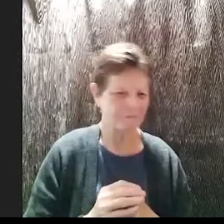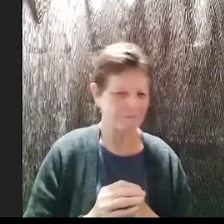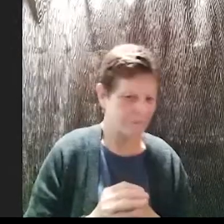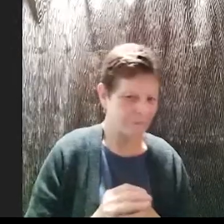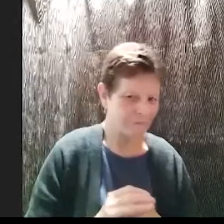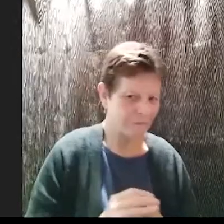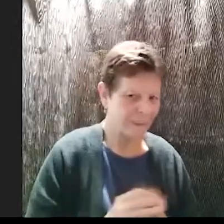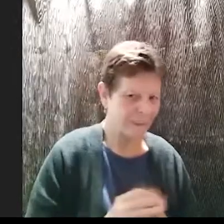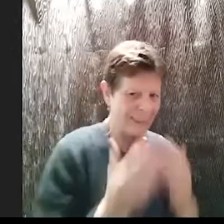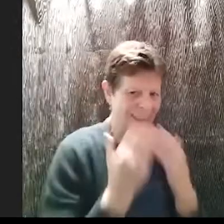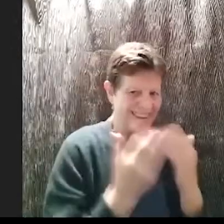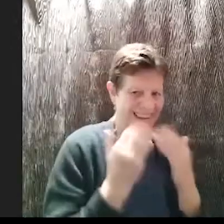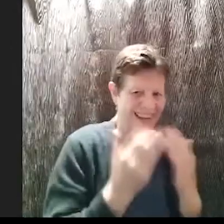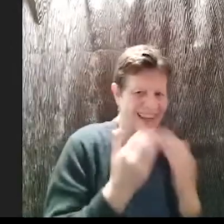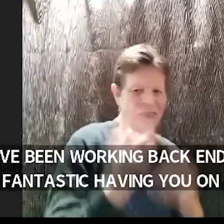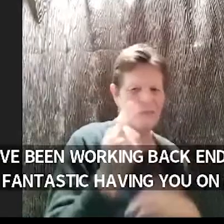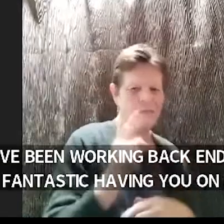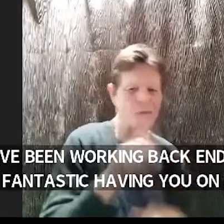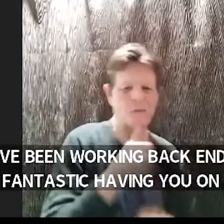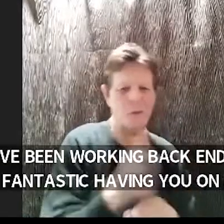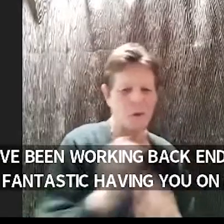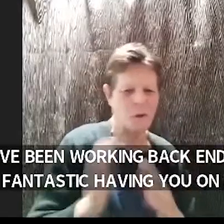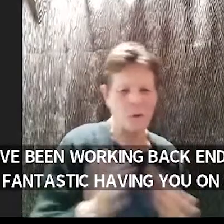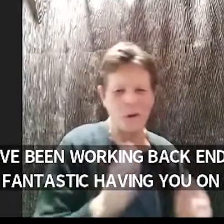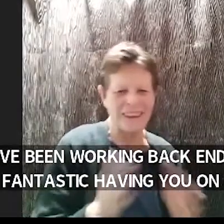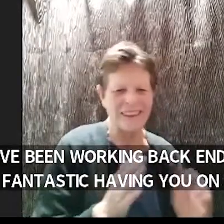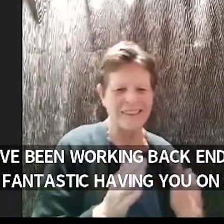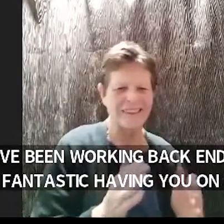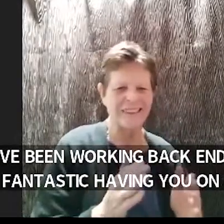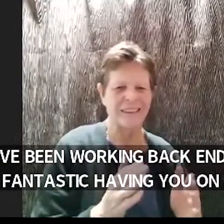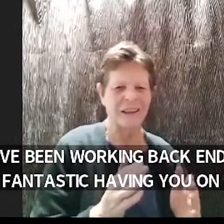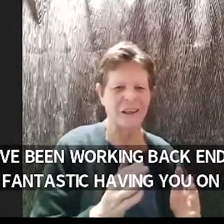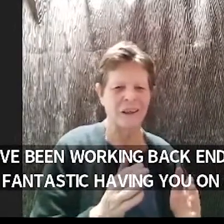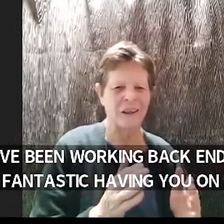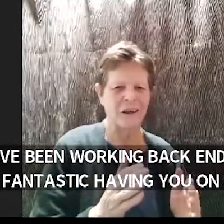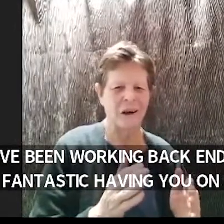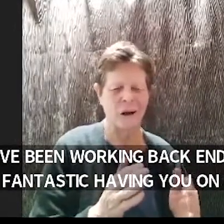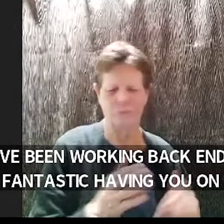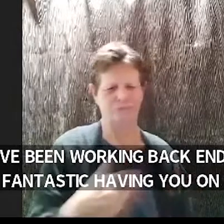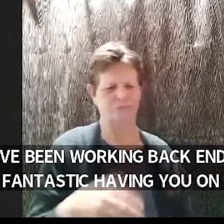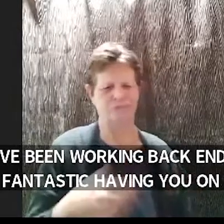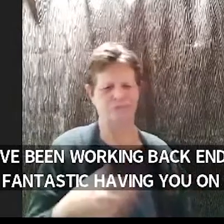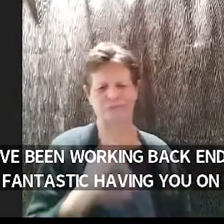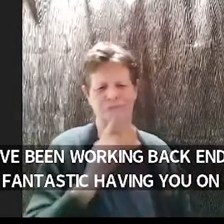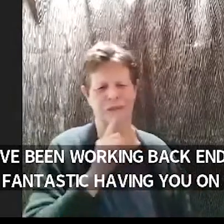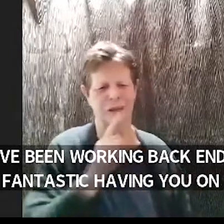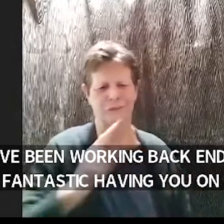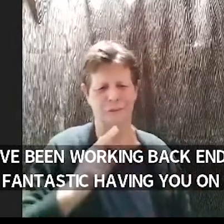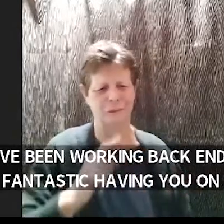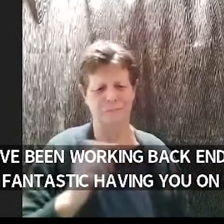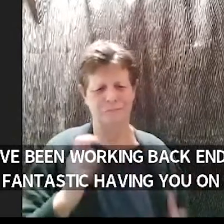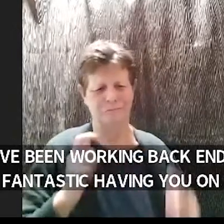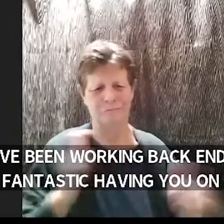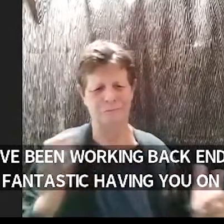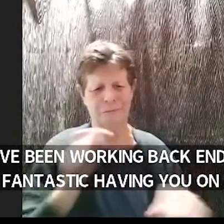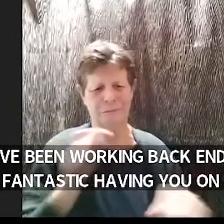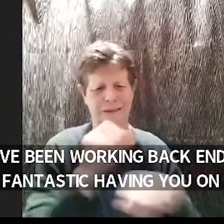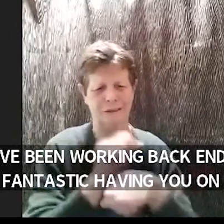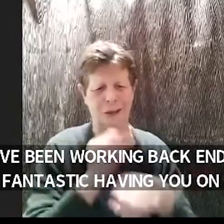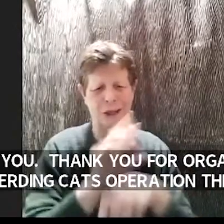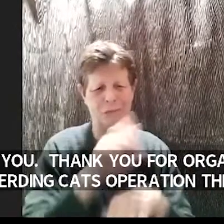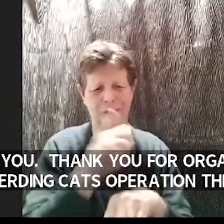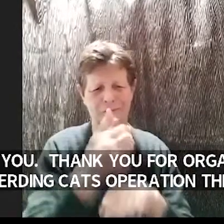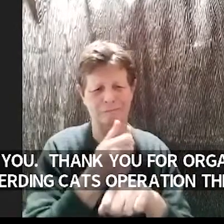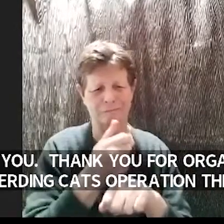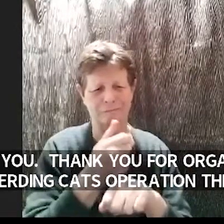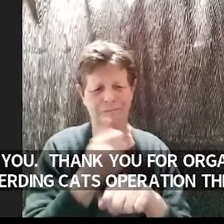thank you for organizing like what a herding cats operation this must have been i can't even imagine and like people like me who are typing